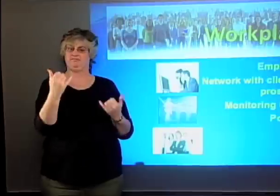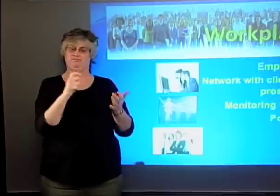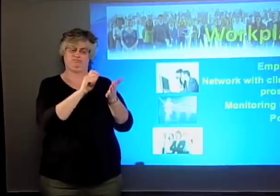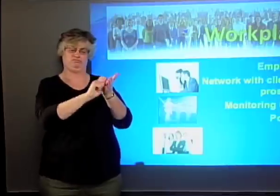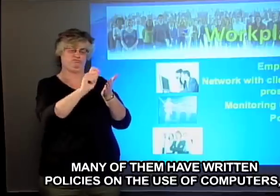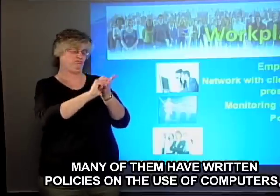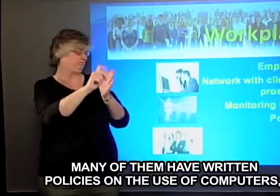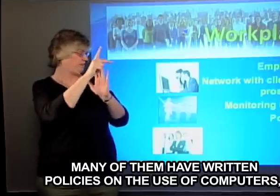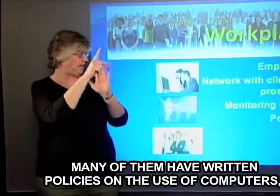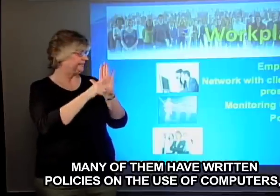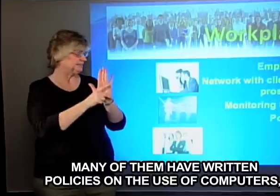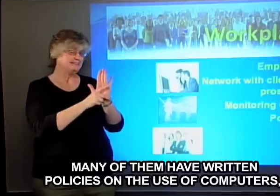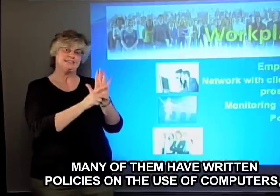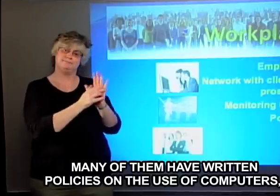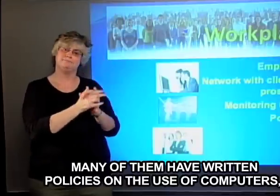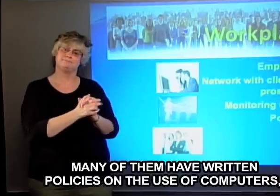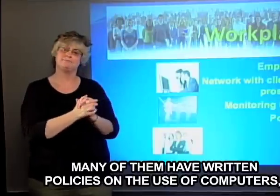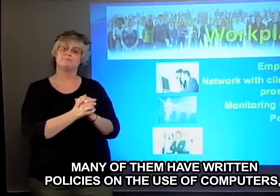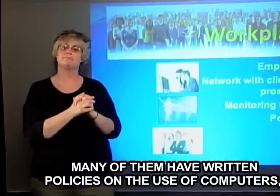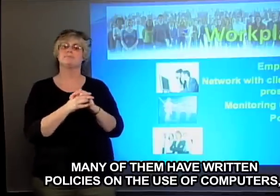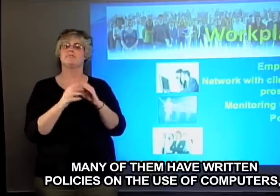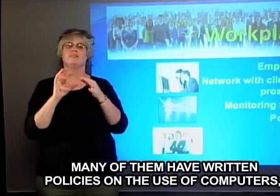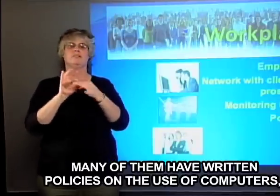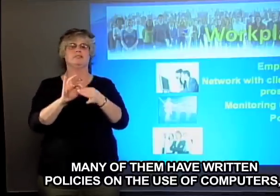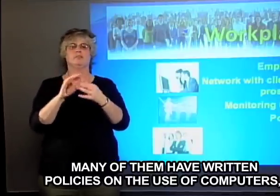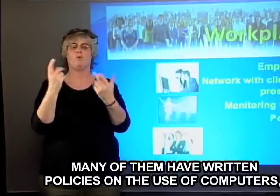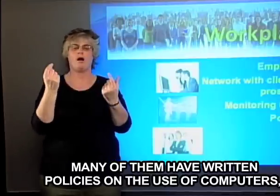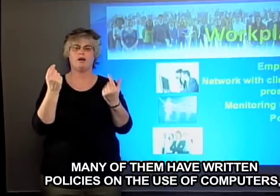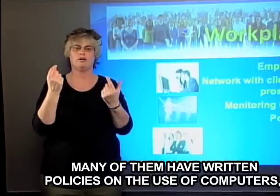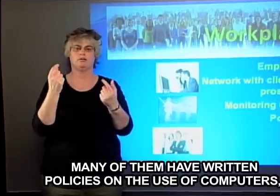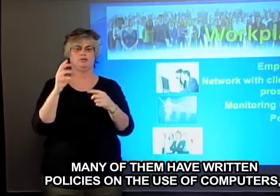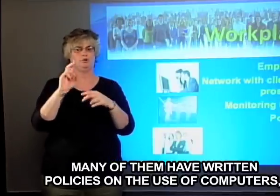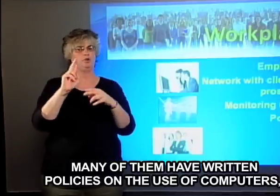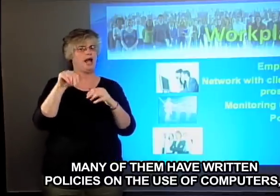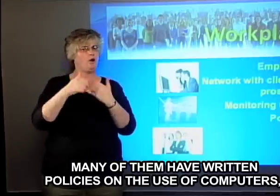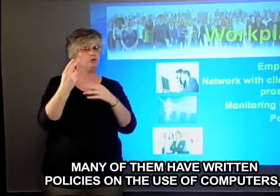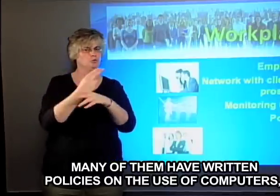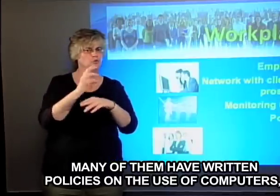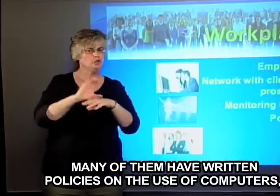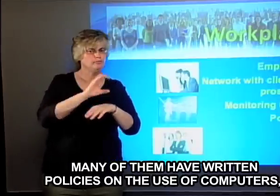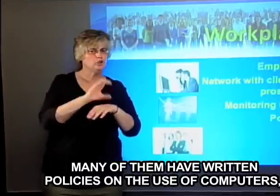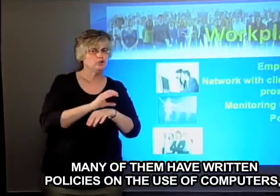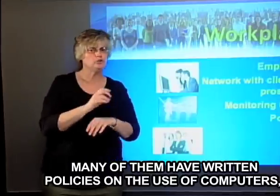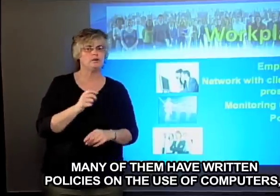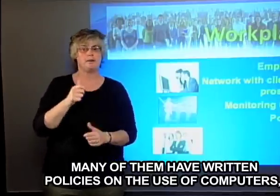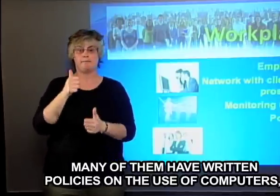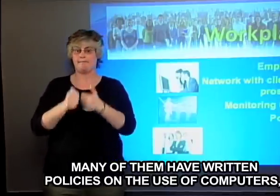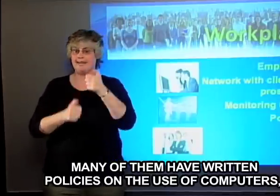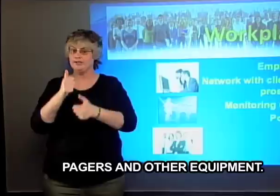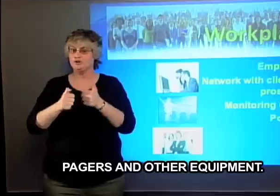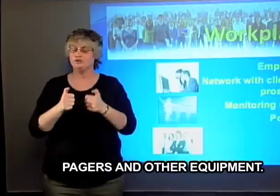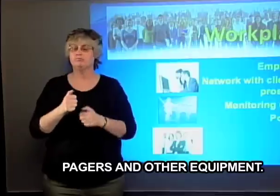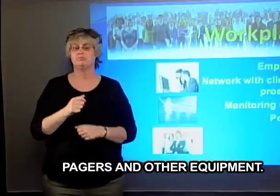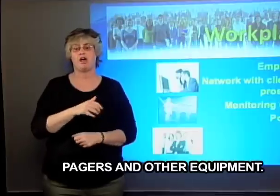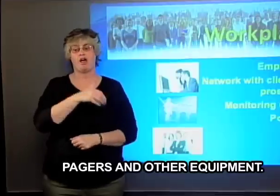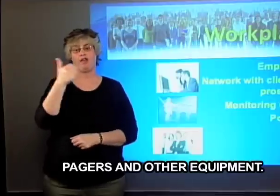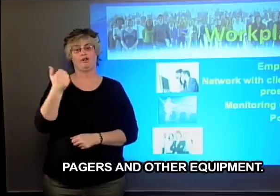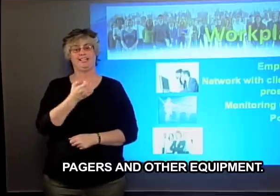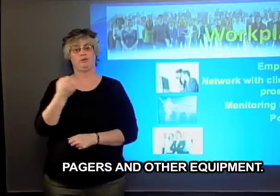Many of them have written policies on the use of computers, pagers, and